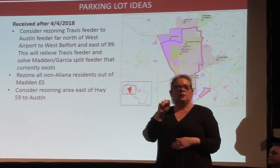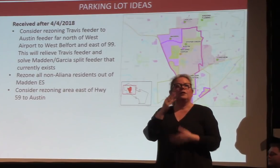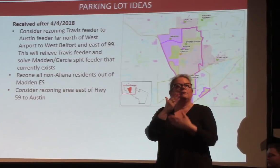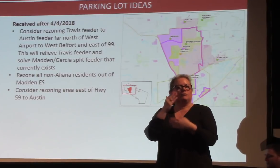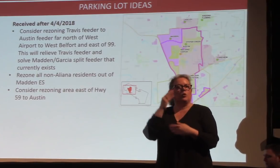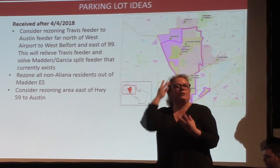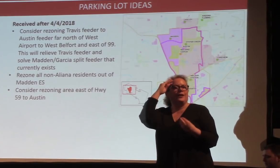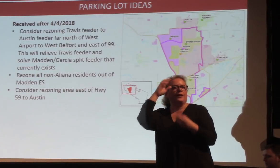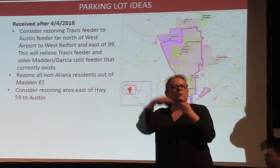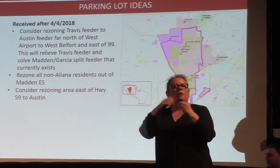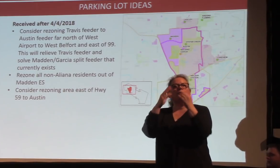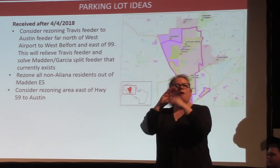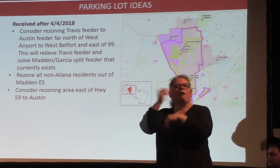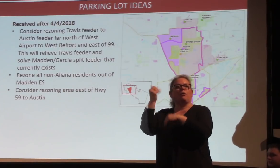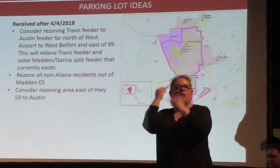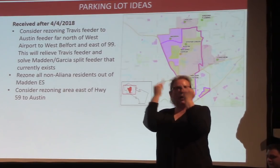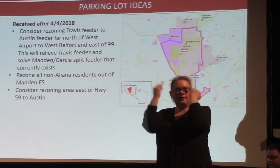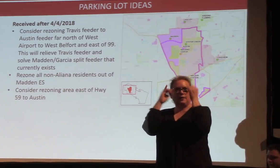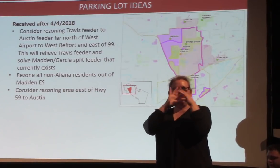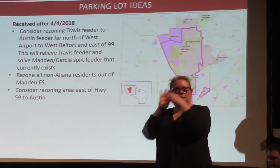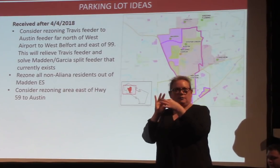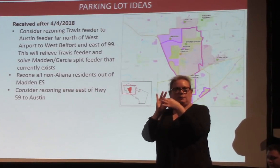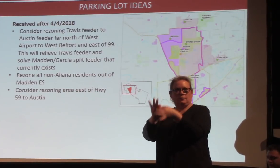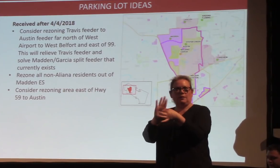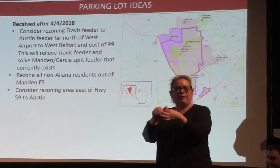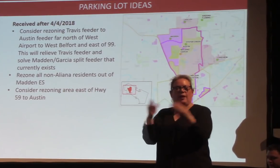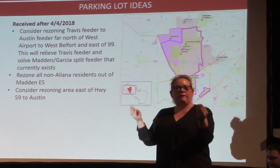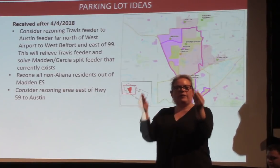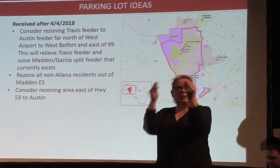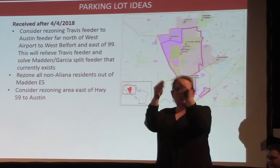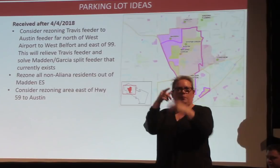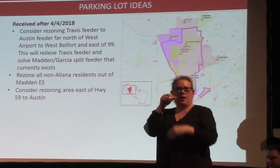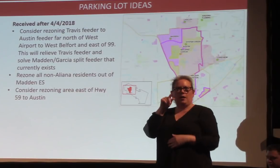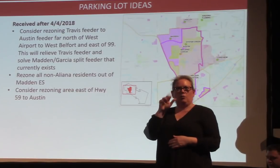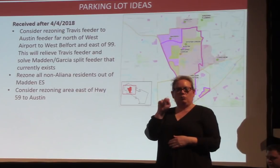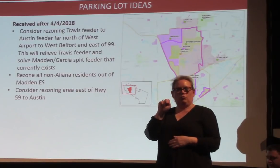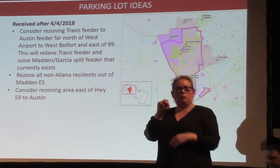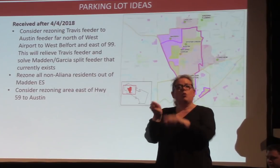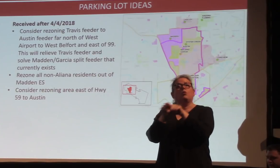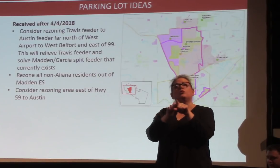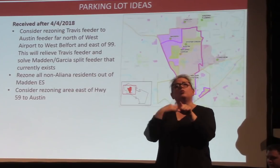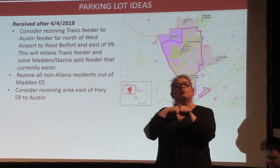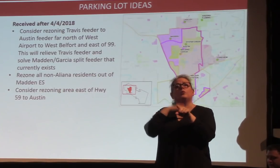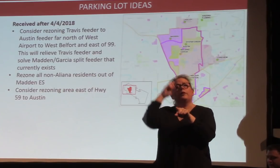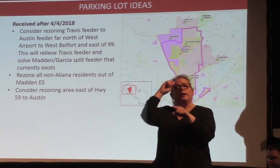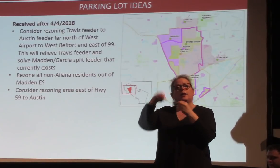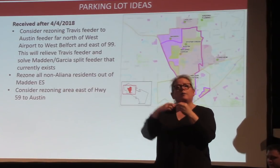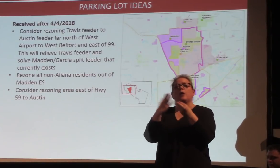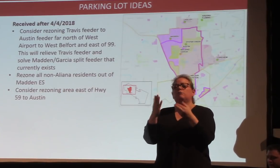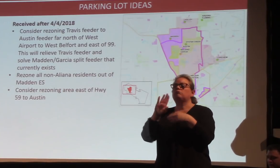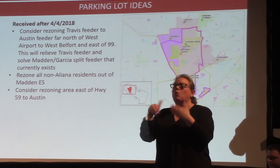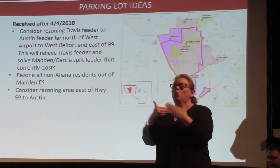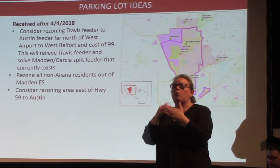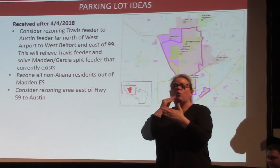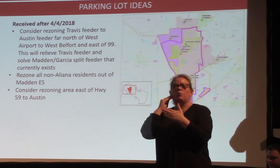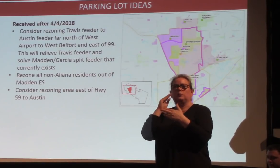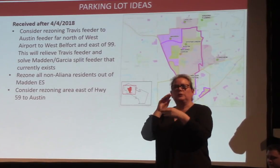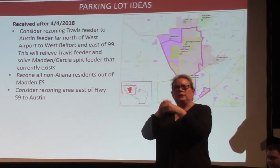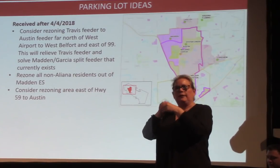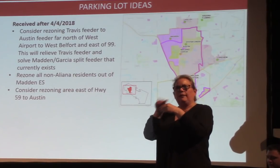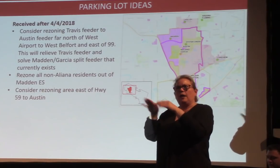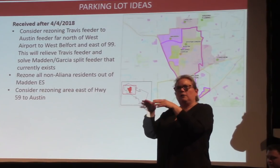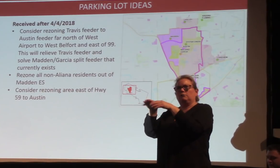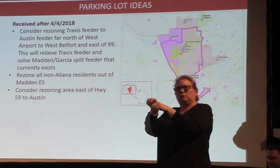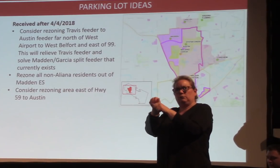Some of the other ideas that we got are rezoning all non-Eliana residents out of Madden. Consider zoning an area east